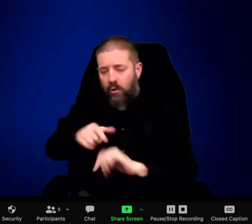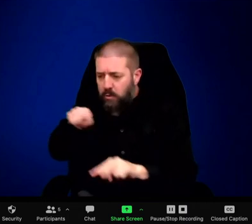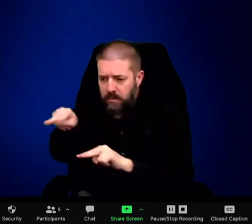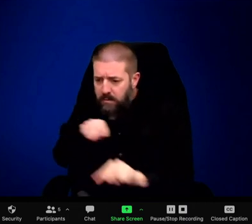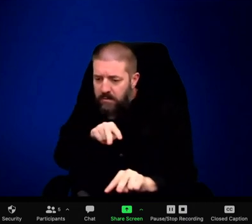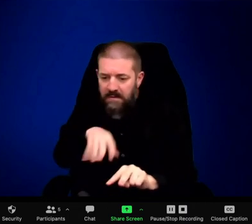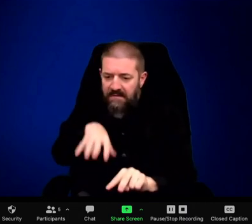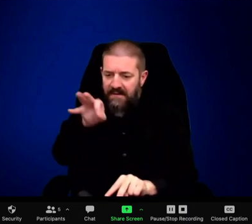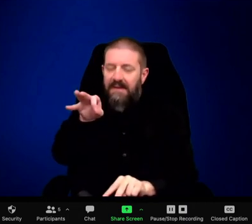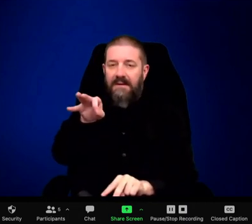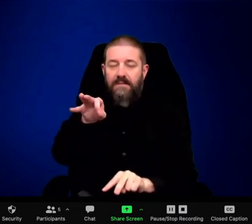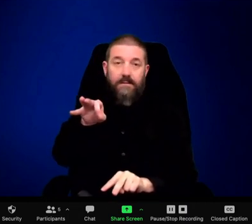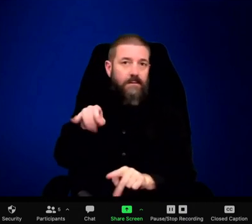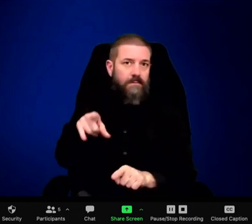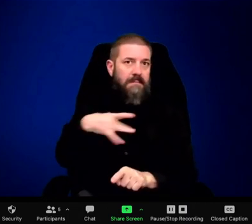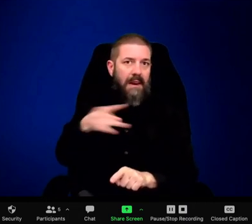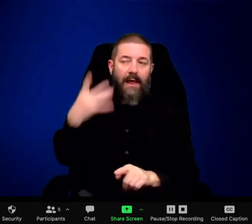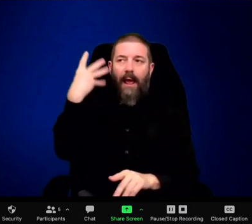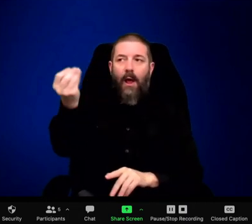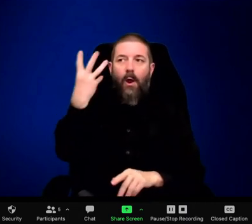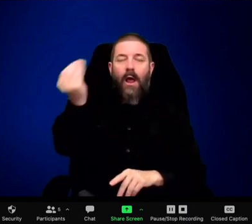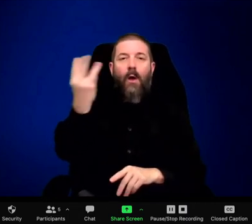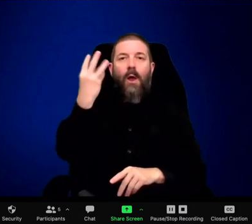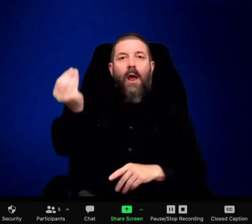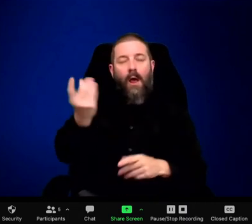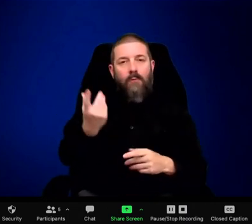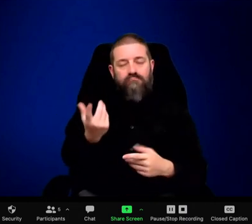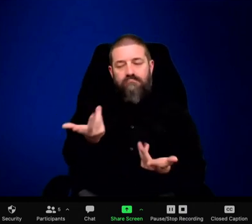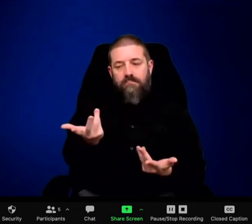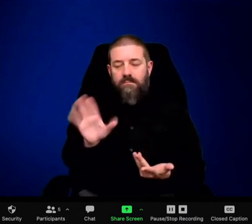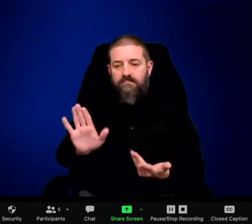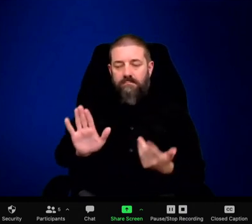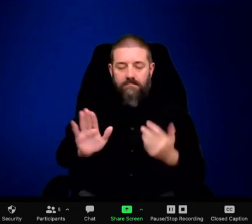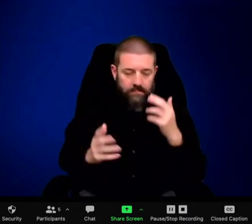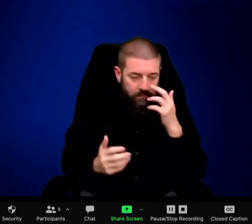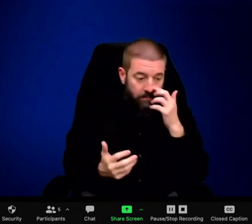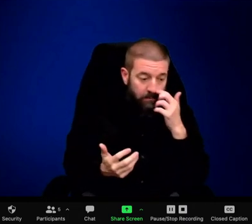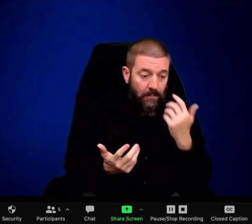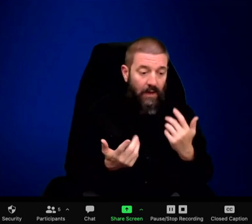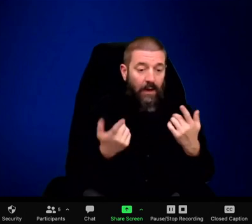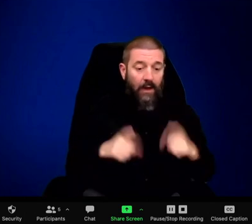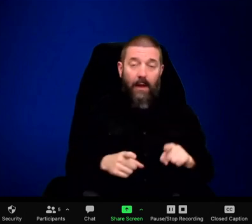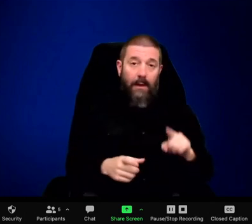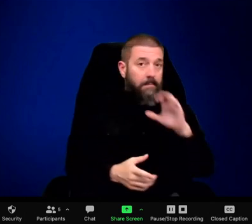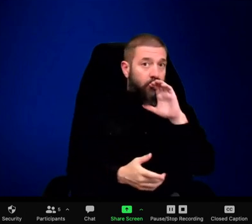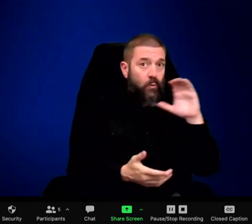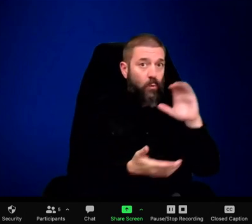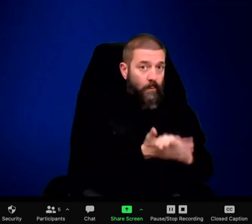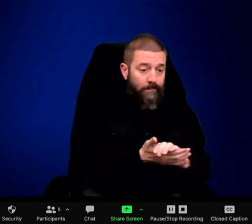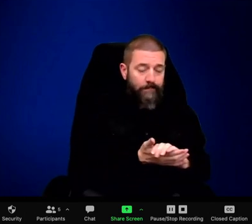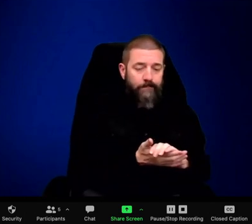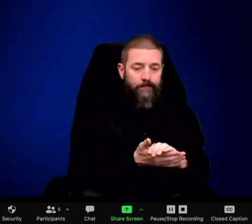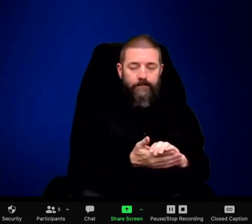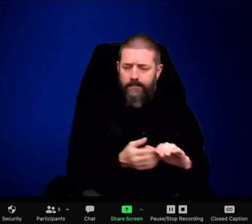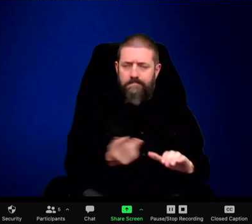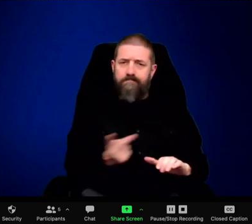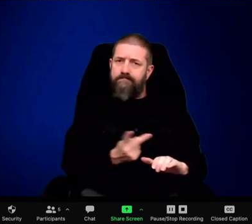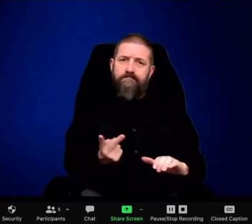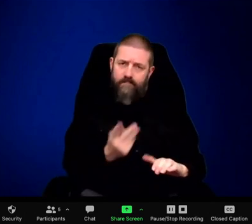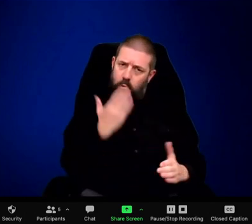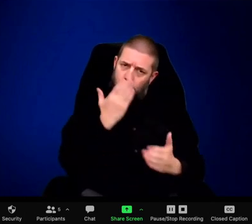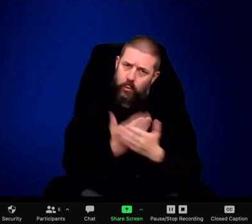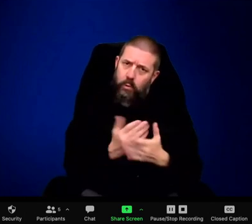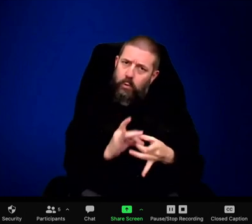the man Joe. And he grew up in a rural area and what was very normal in his area